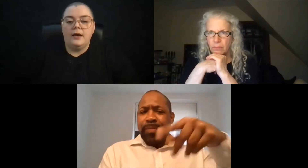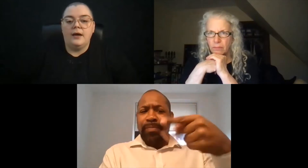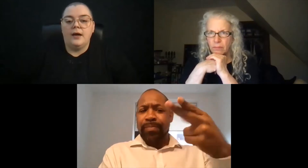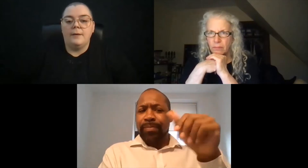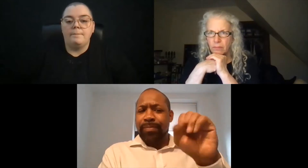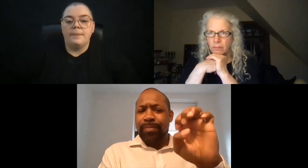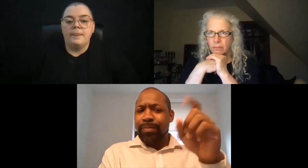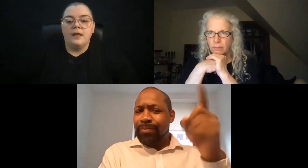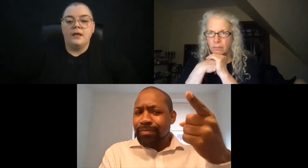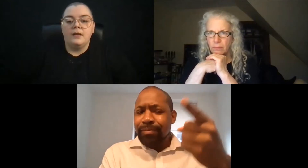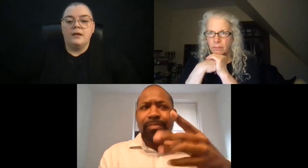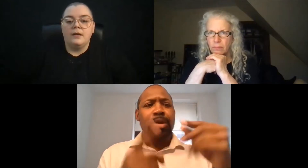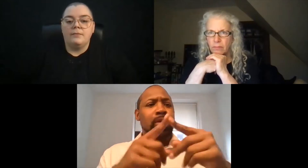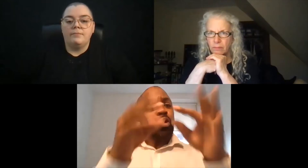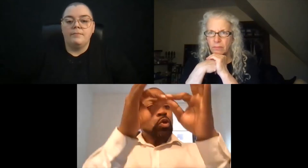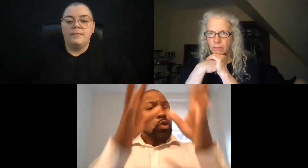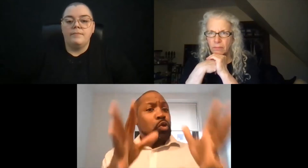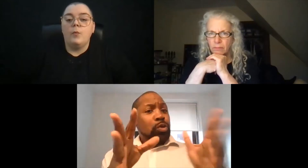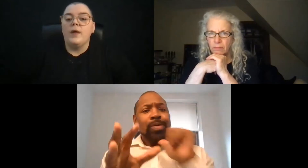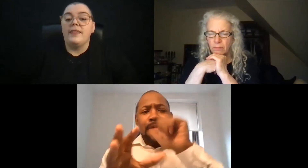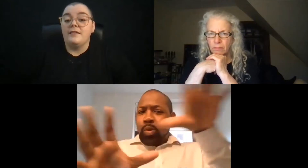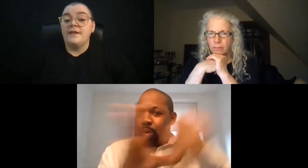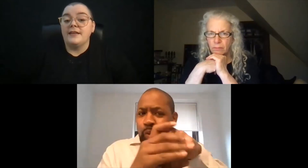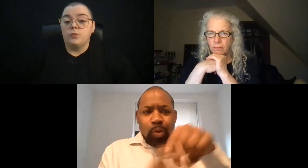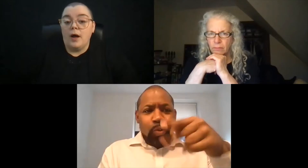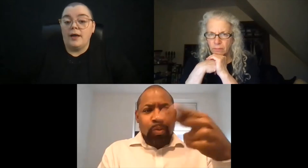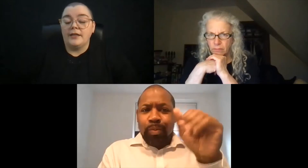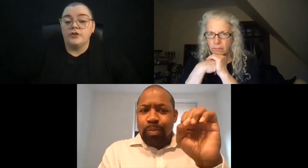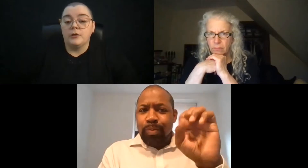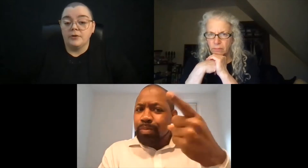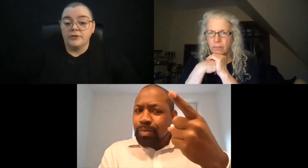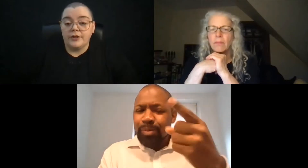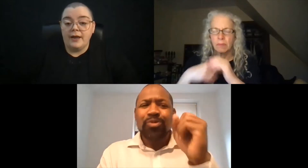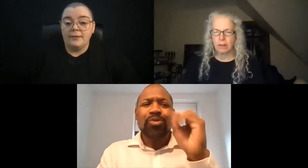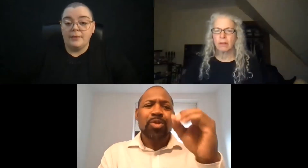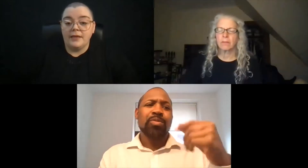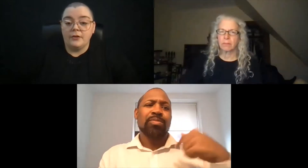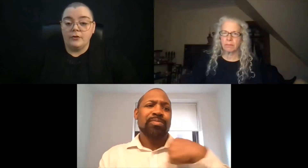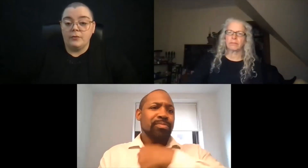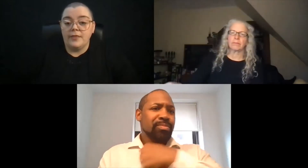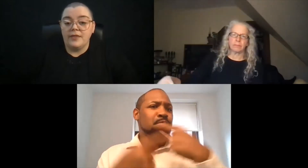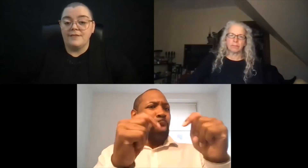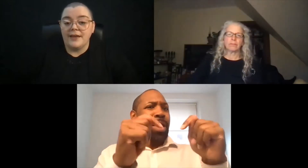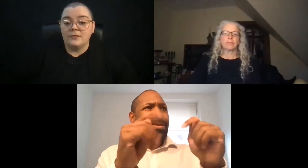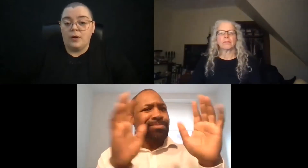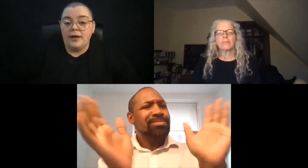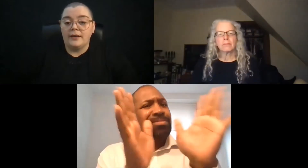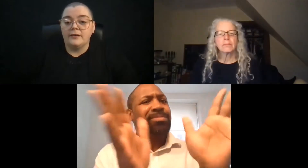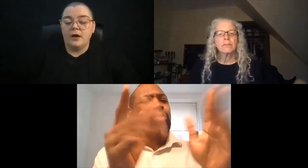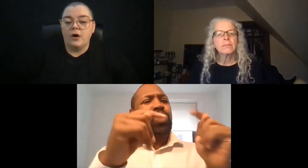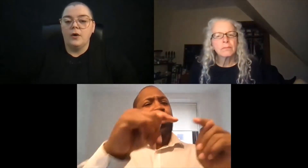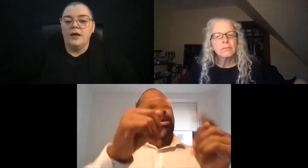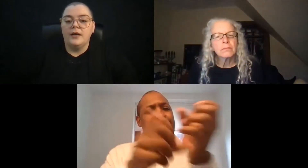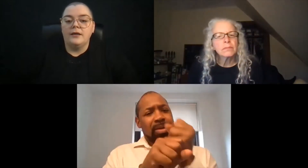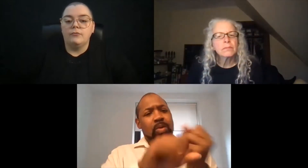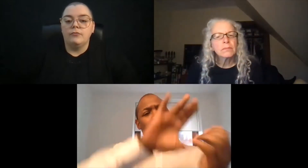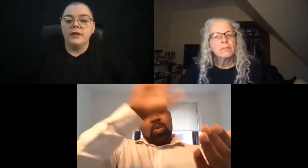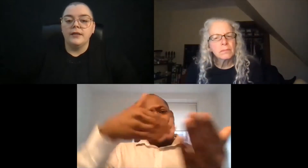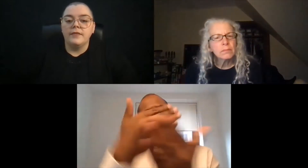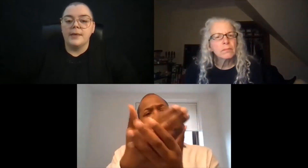within phase one. Interpreters are not being included within phase one. So